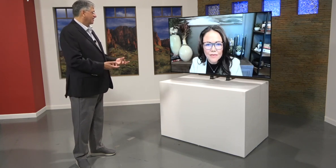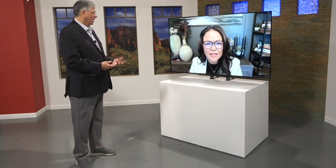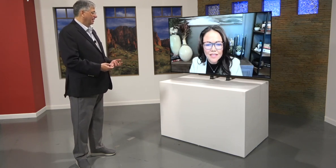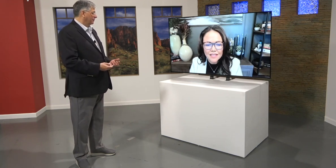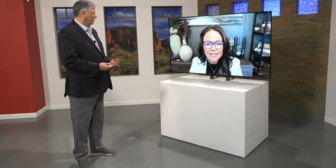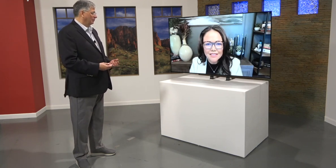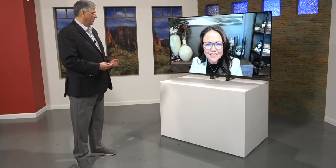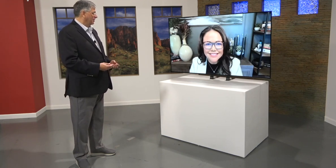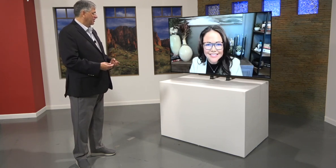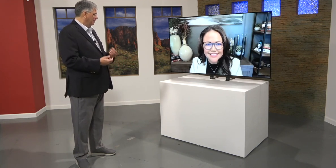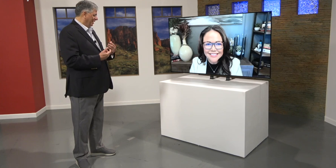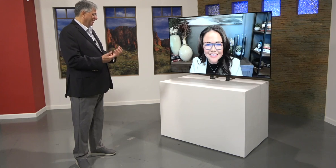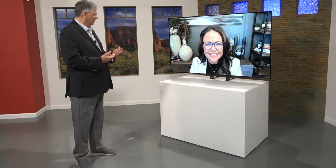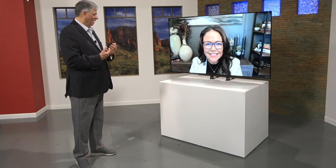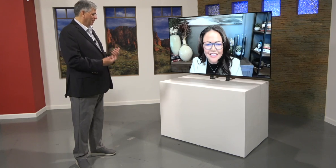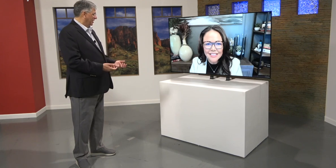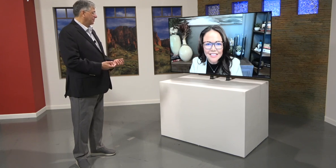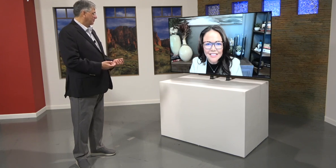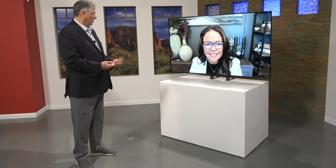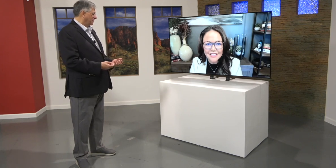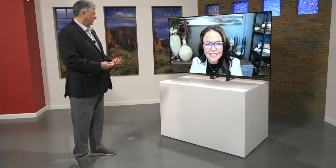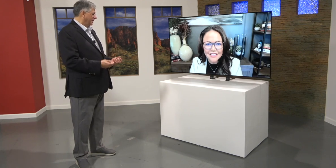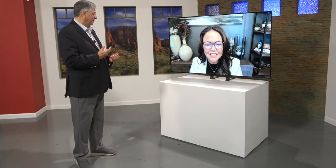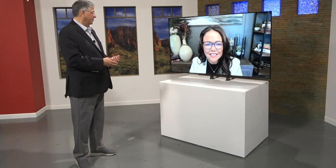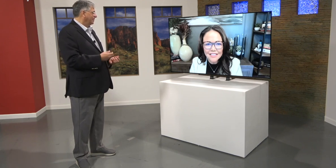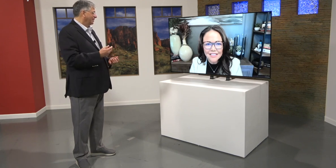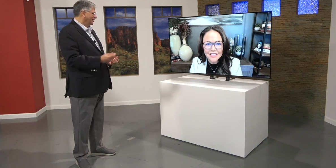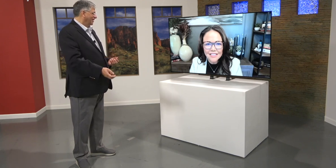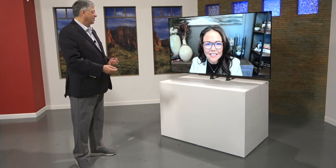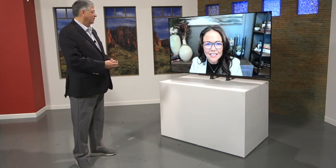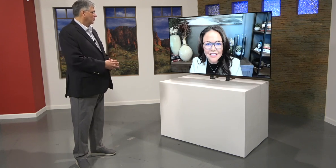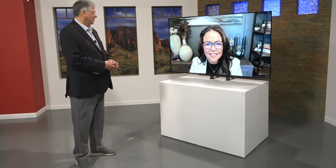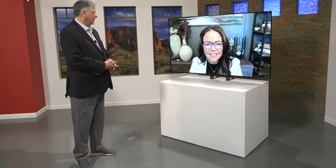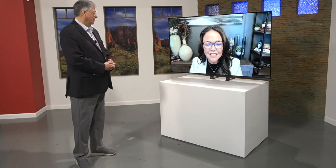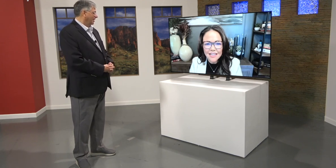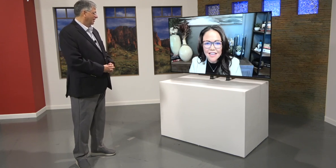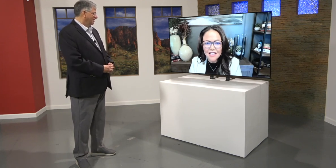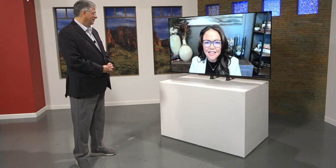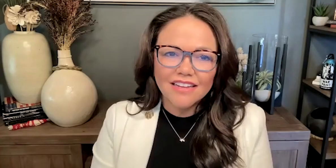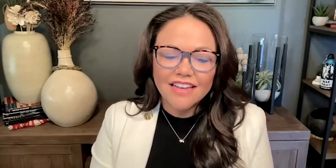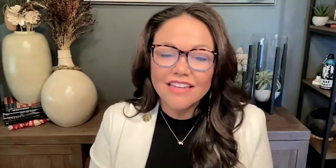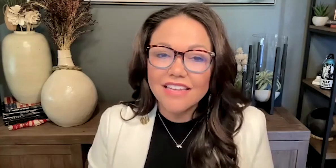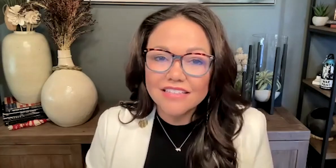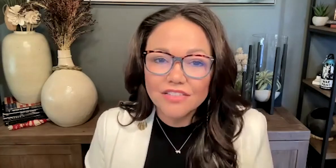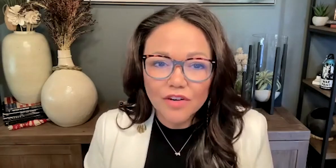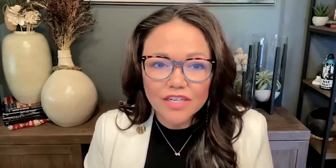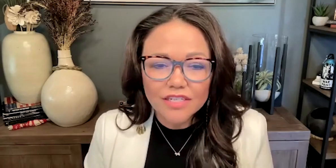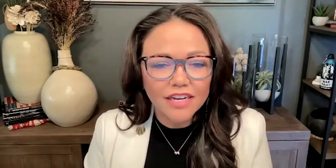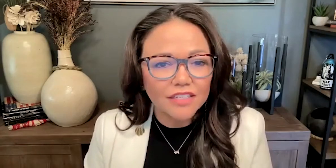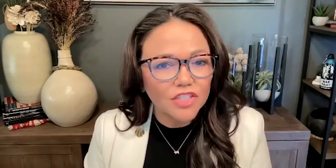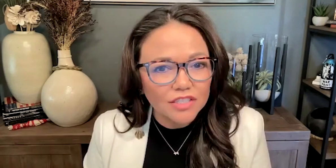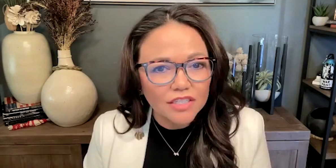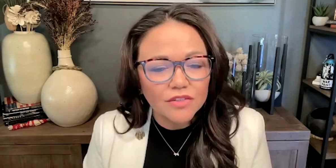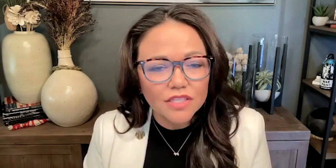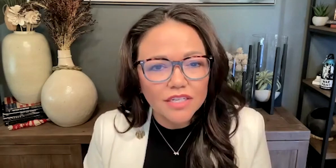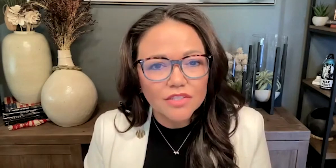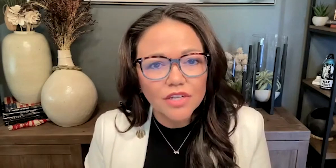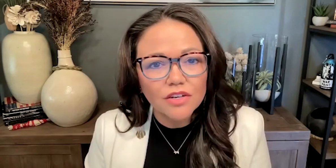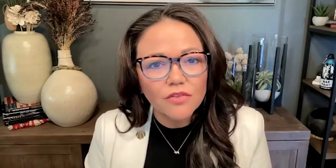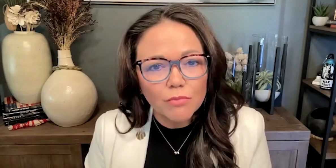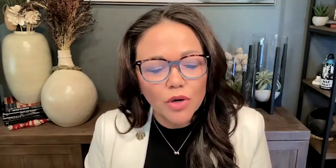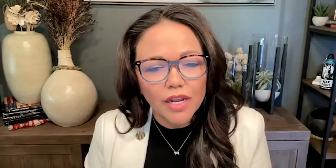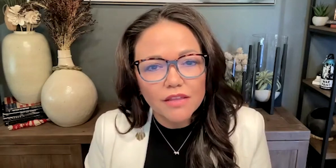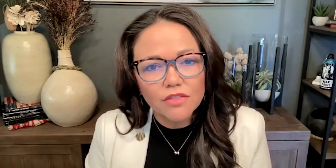This is exciting for tribal leaders to begin the tribal nations process, nation-to-nation process again. Yes, it's very exciting. Just announced